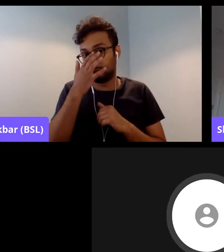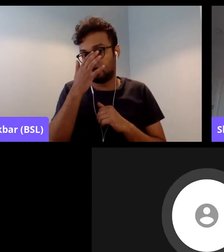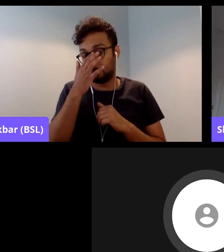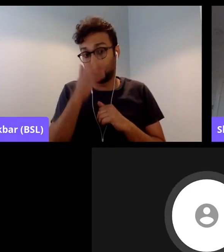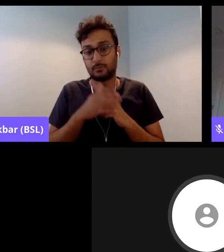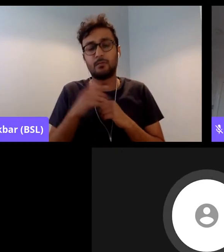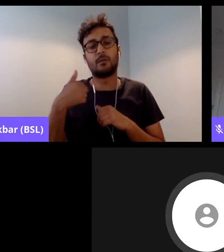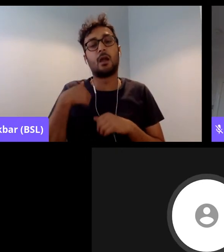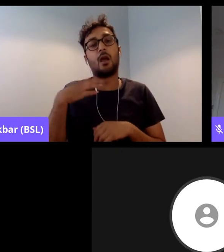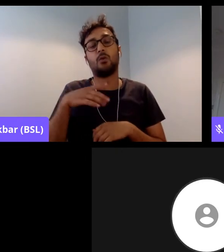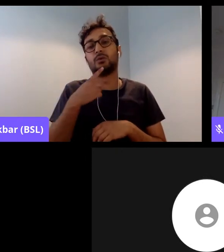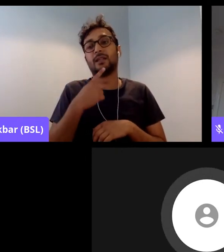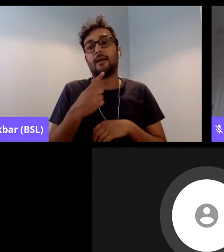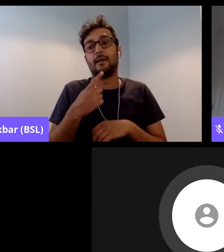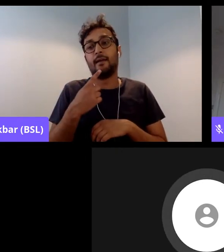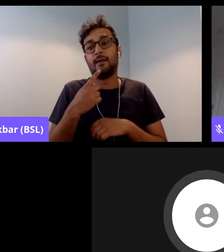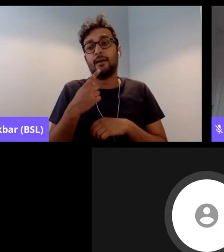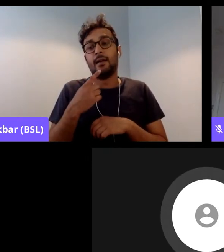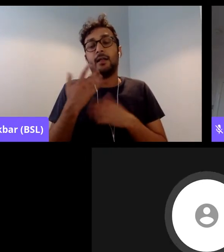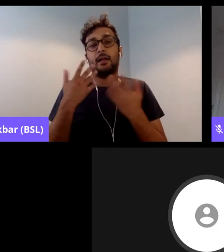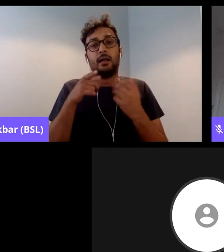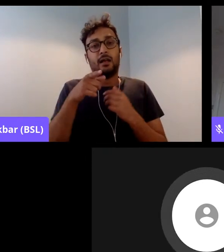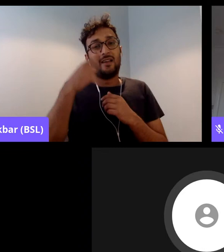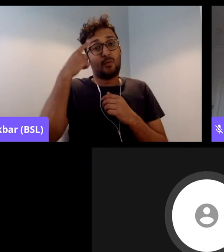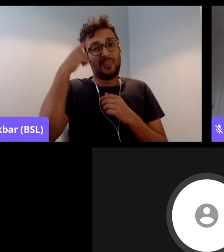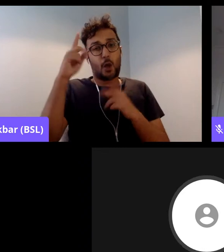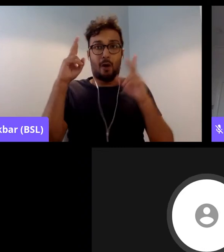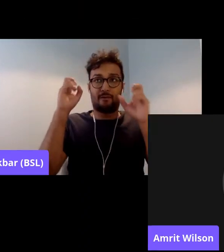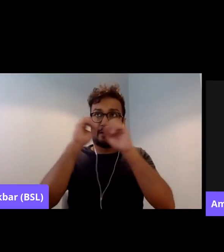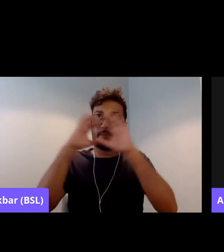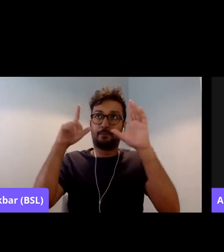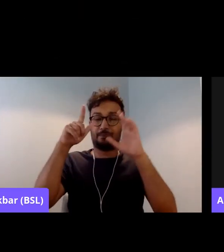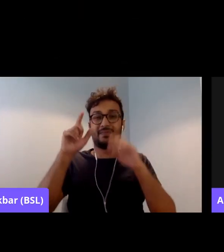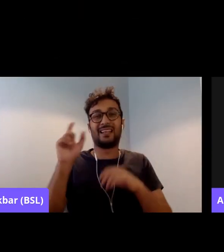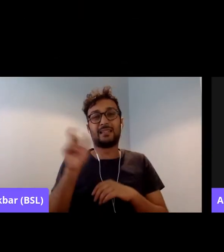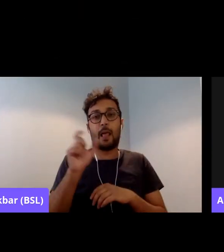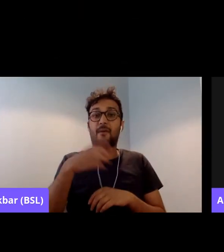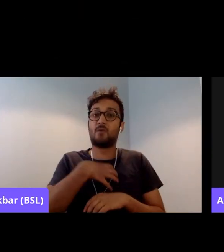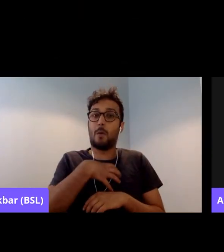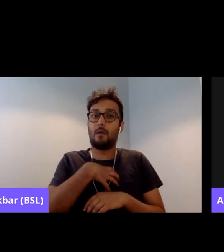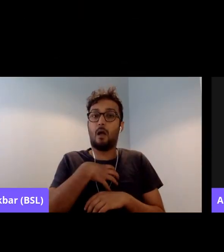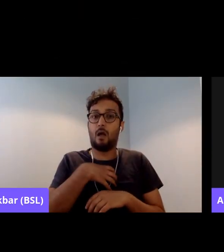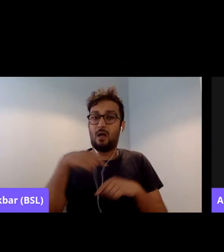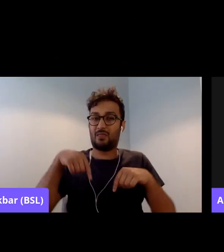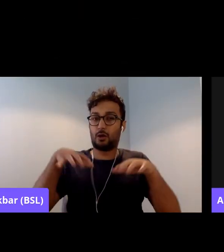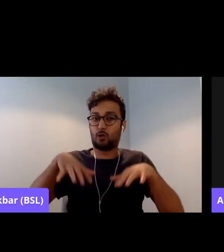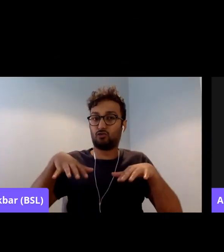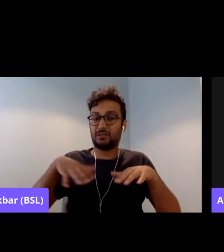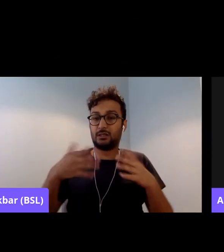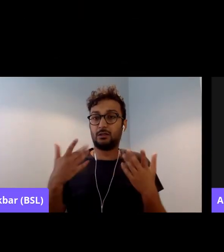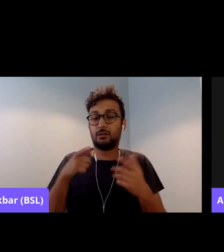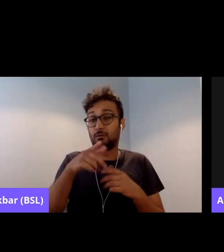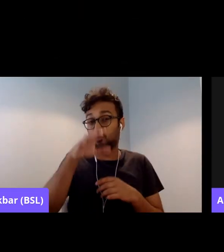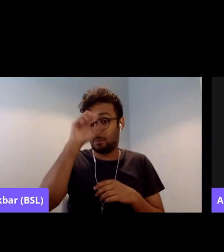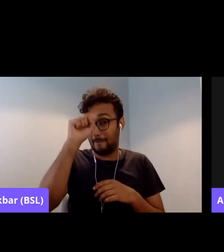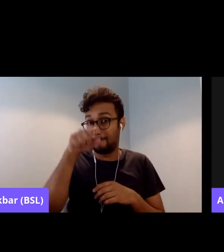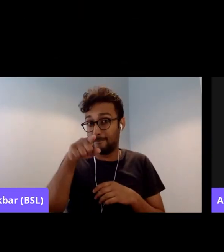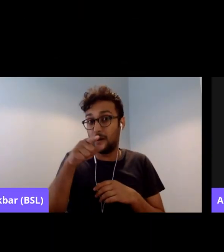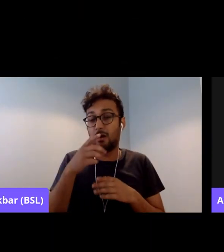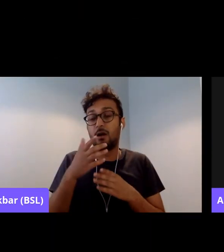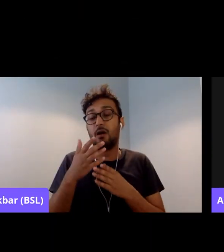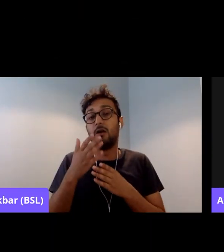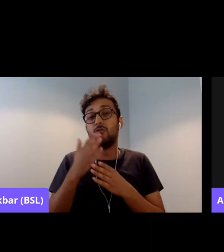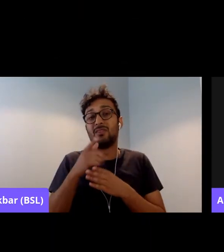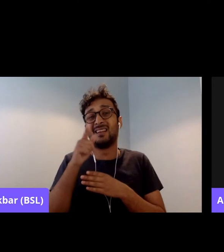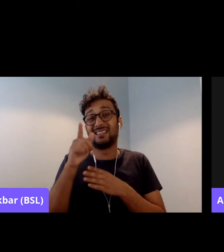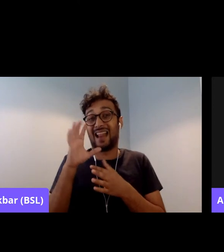I'd like to say that when you think of Islamophobia in this country, we've got to remember that it's been very much tied into the war